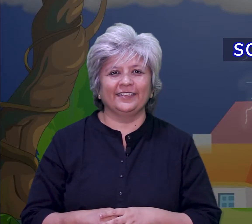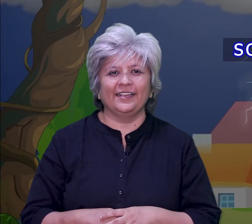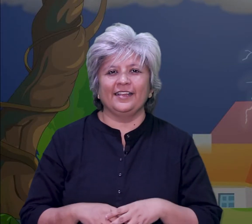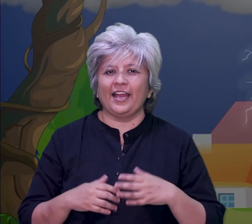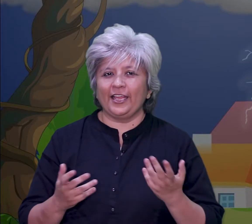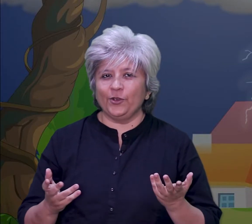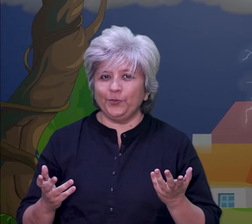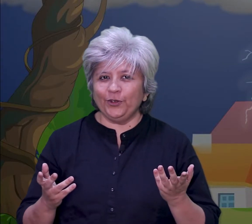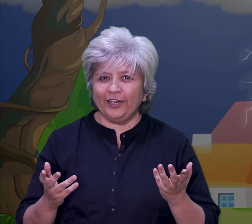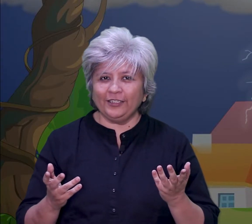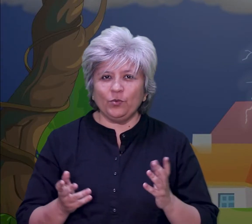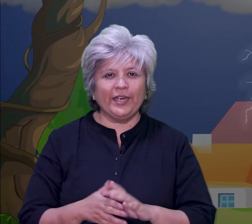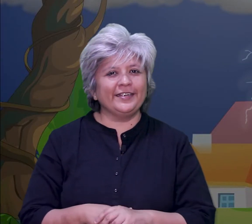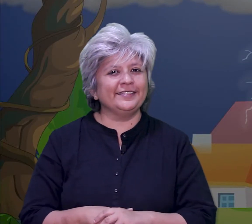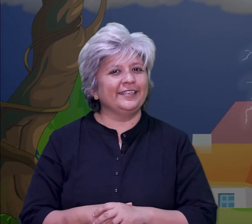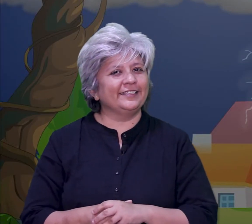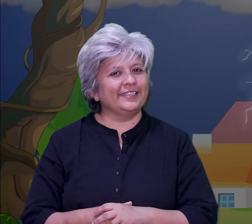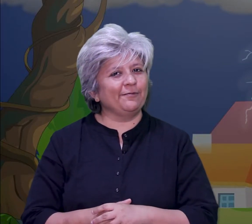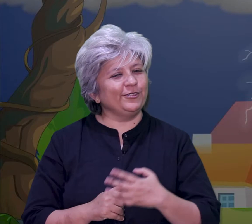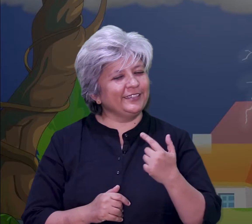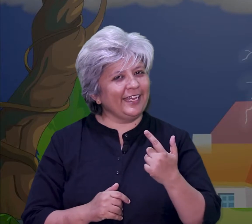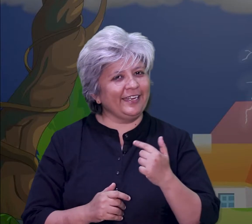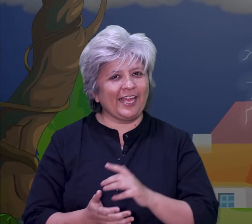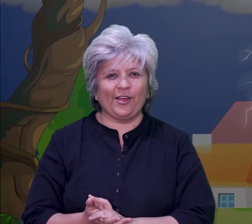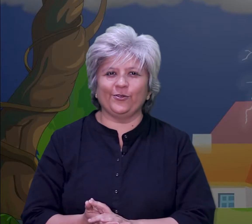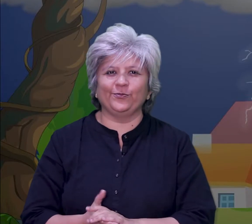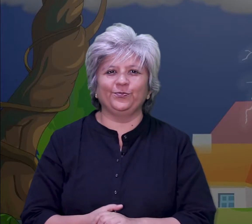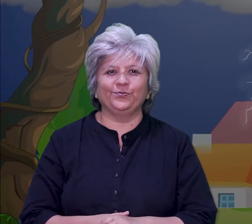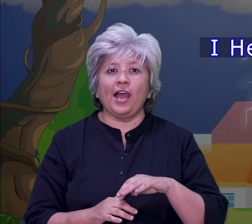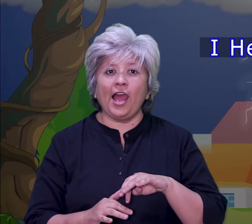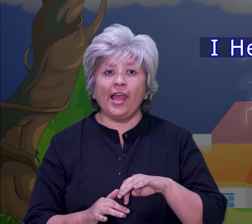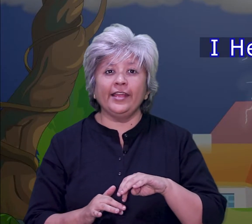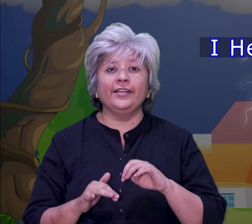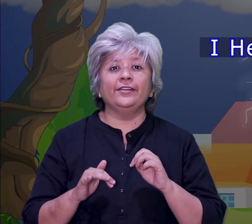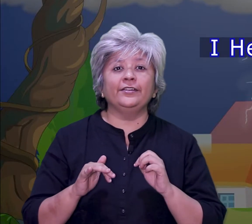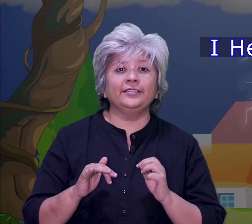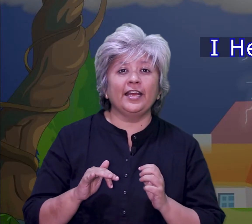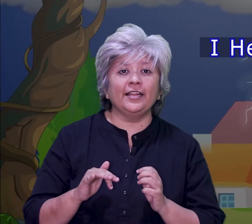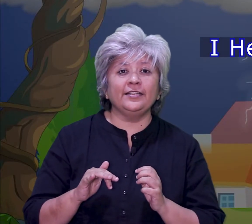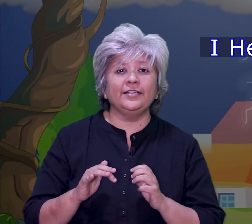I hope you learned the words. It's time to sing now. I hear thunder.